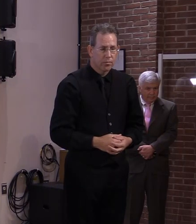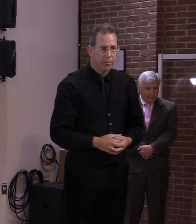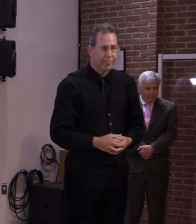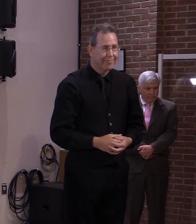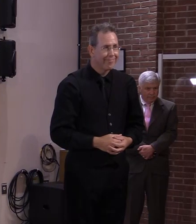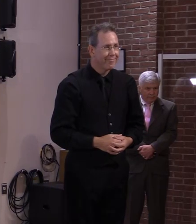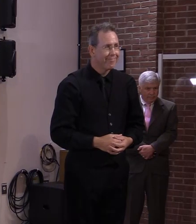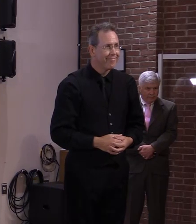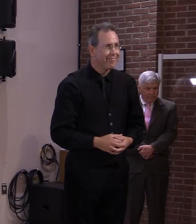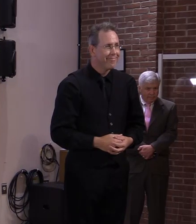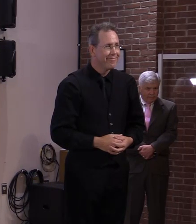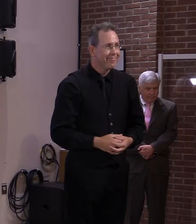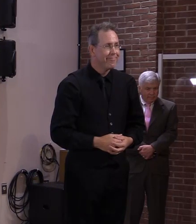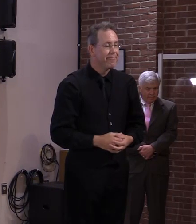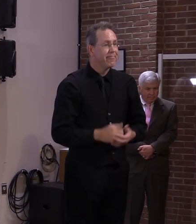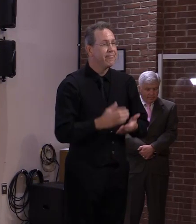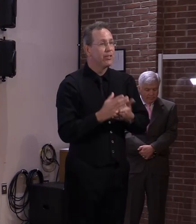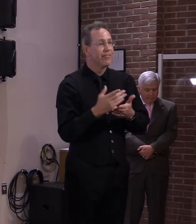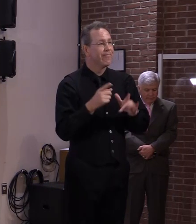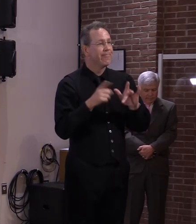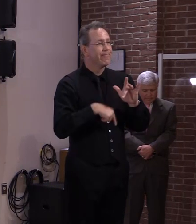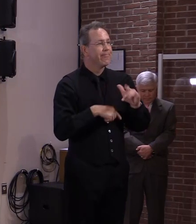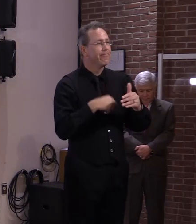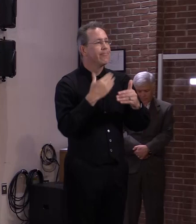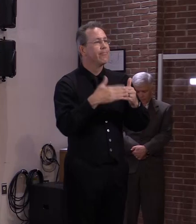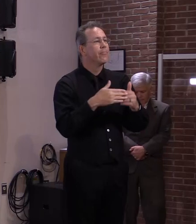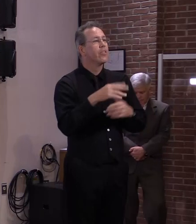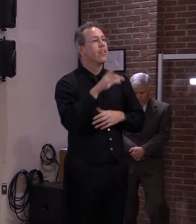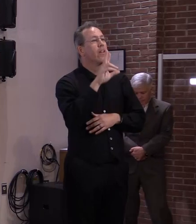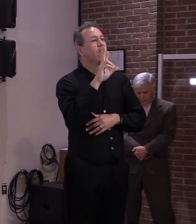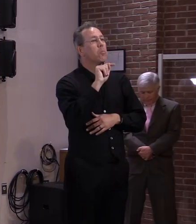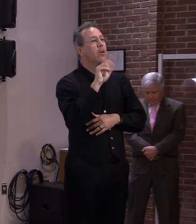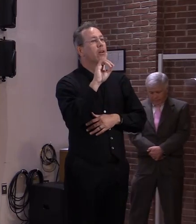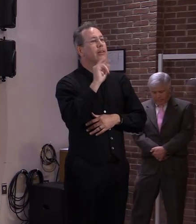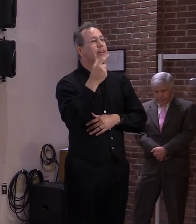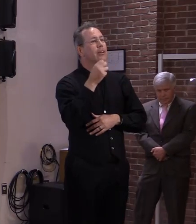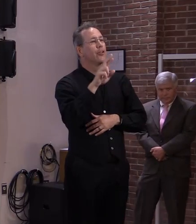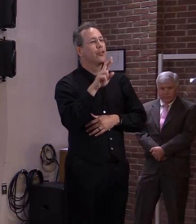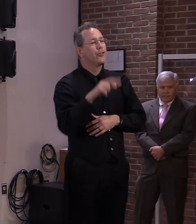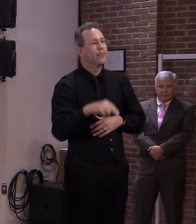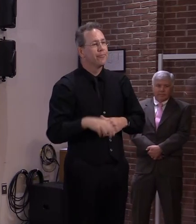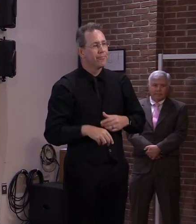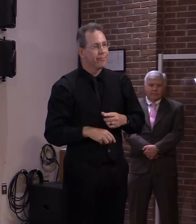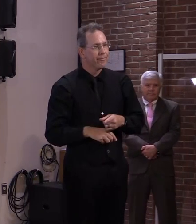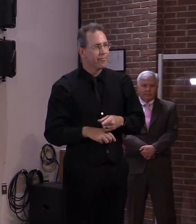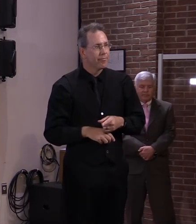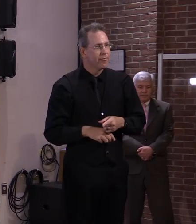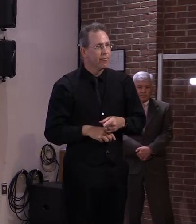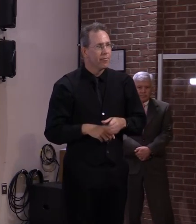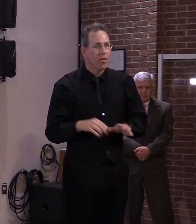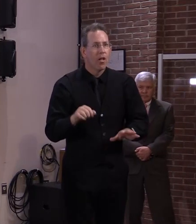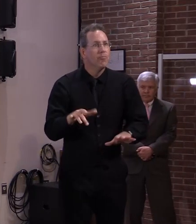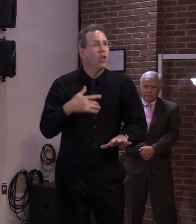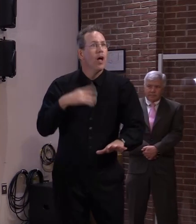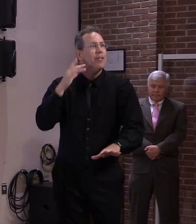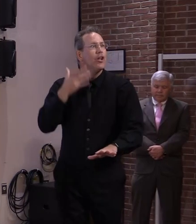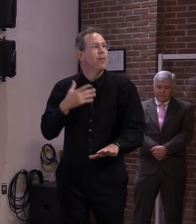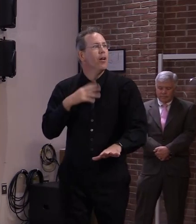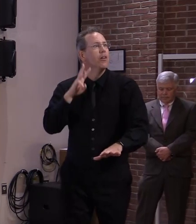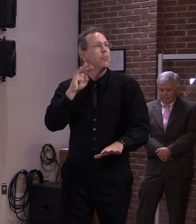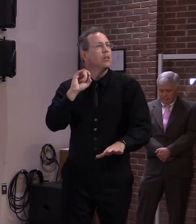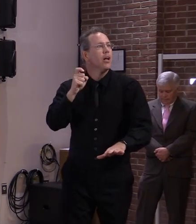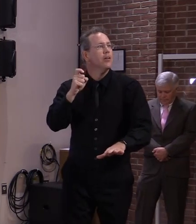all right we'll move to aaron patenko bt digger sorry can you hear me now yep go ahead avery